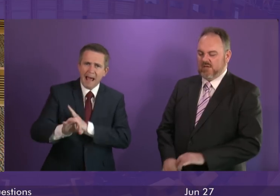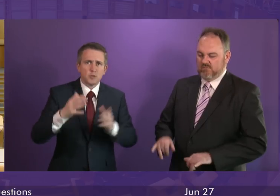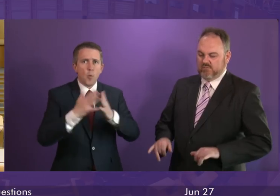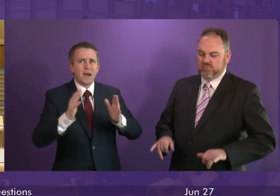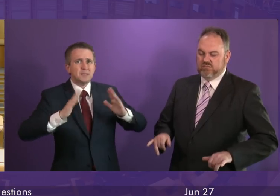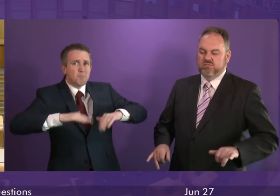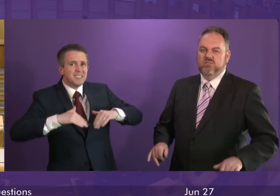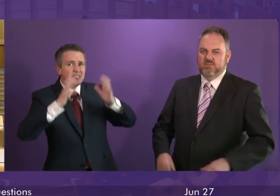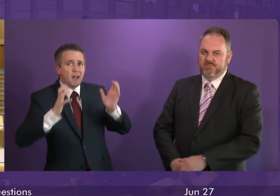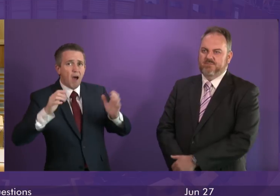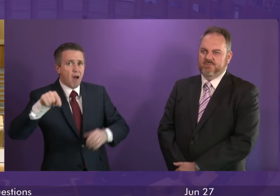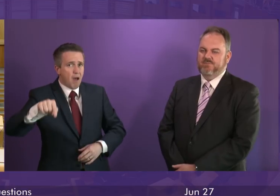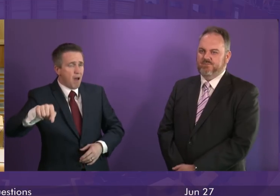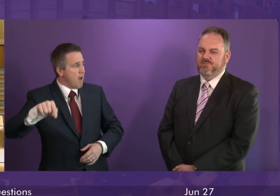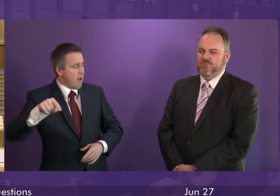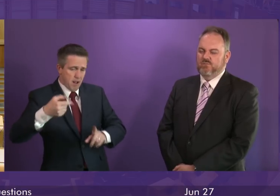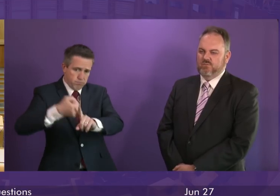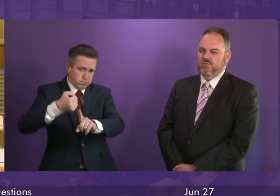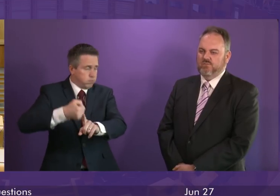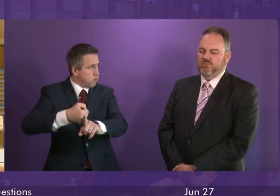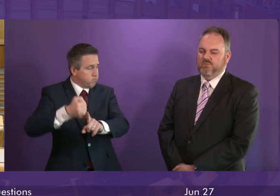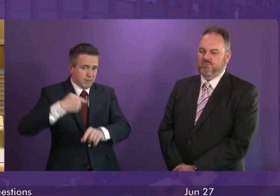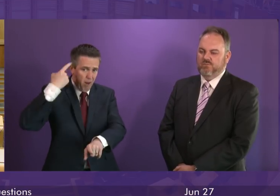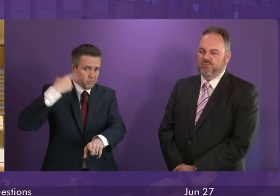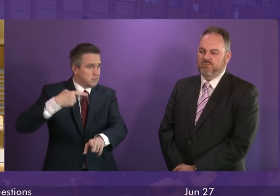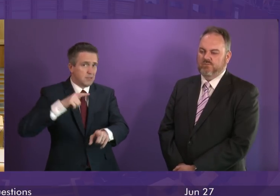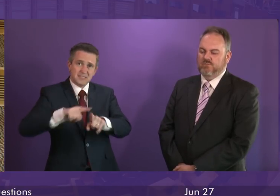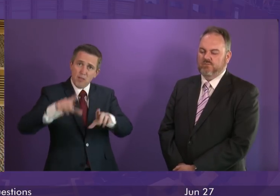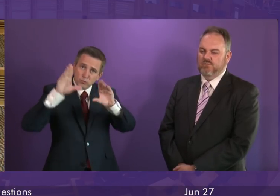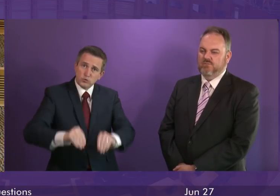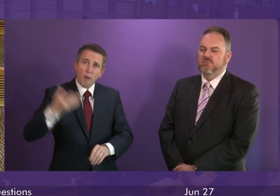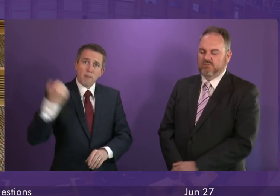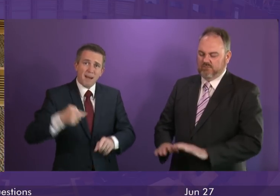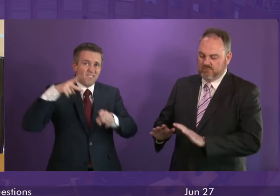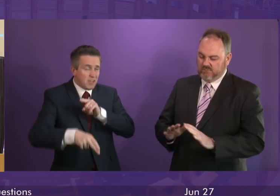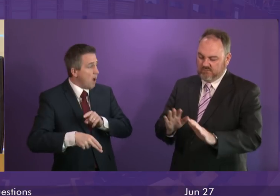if it made a case to its Tory government in Westminster to stop these cuts altogether.